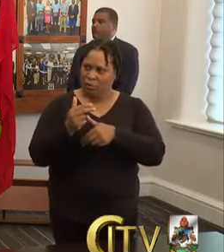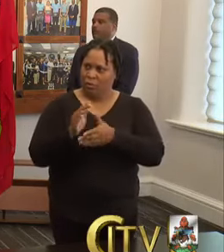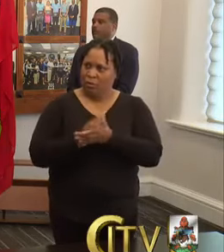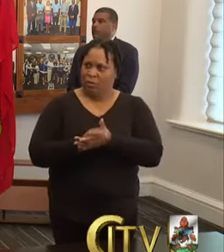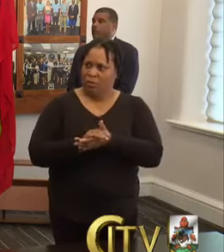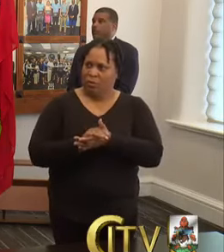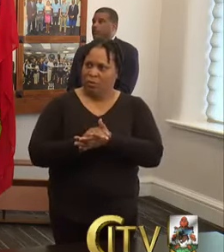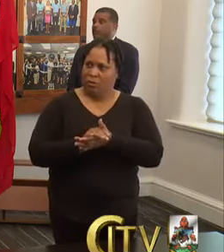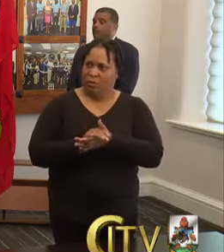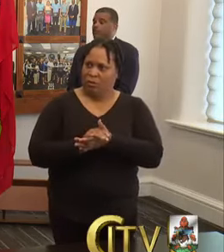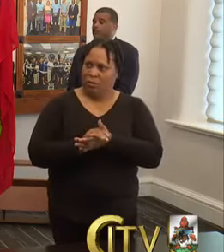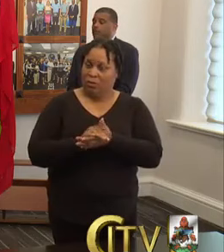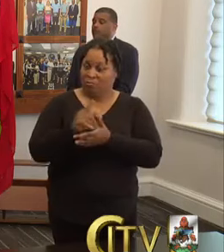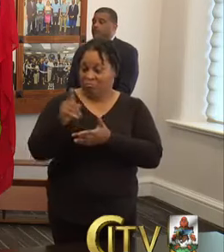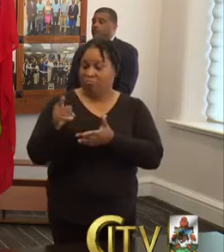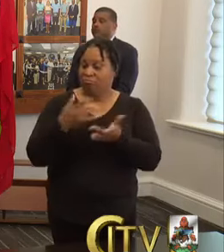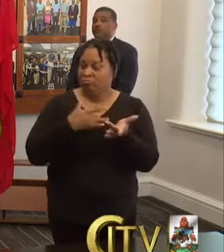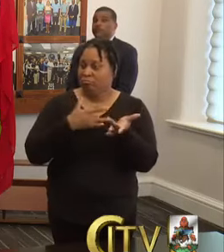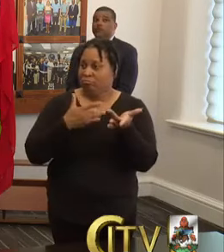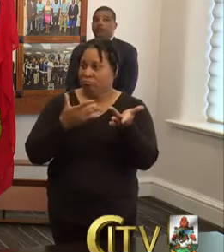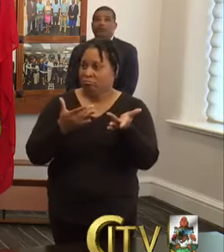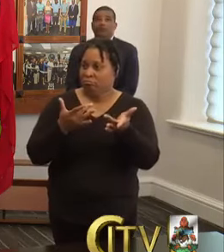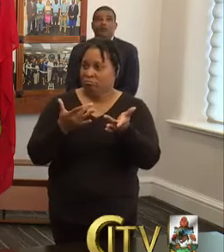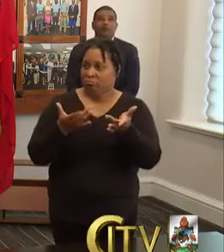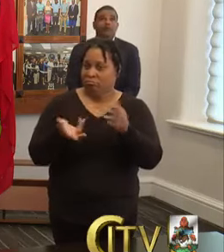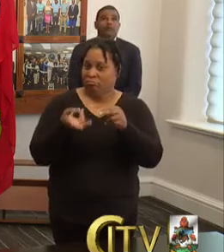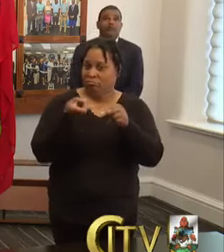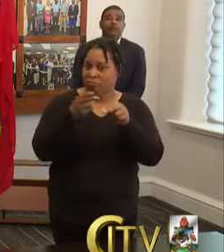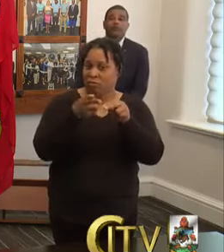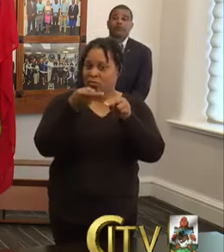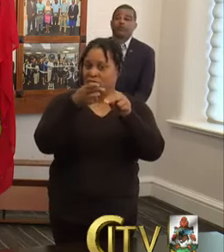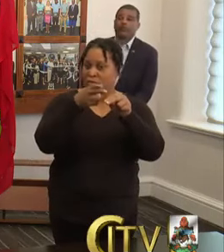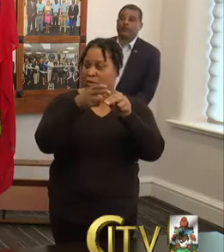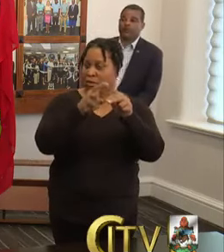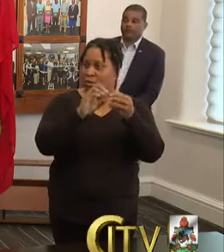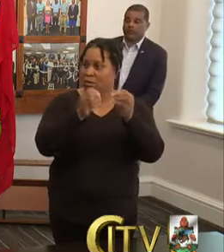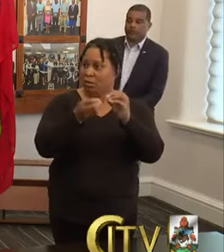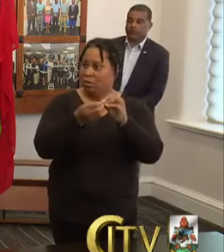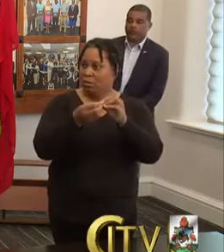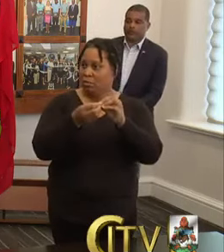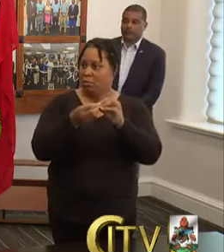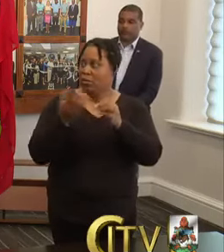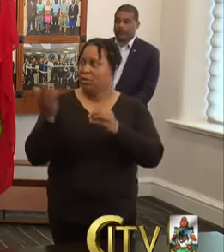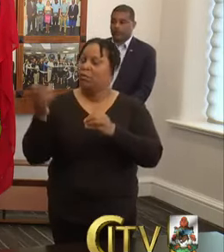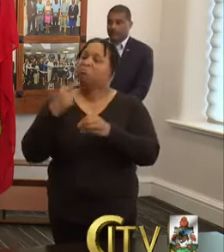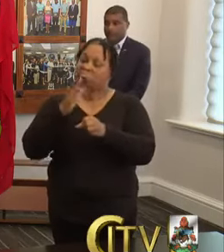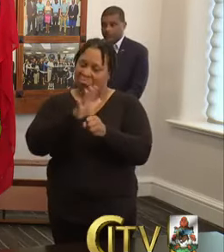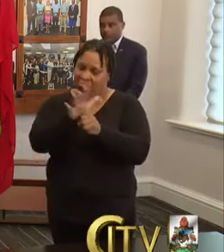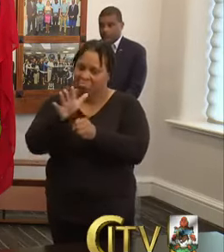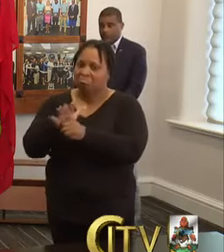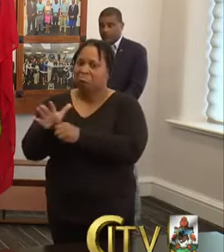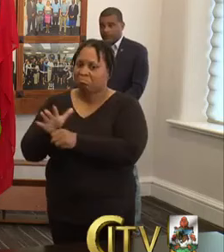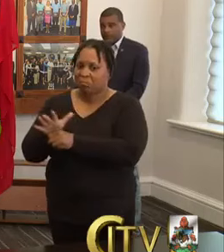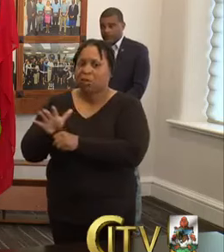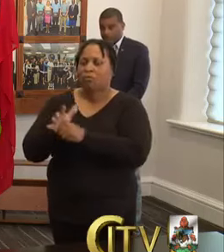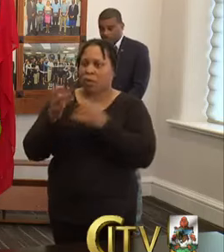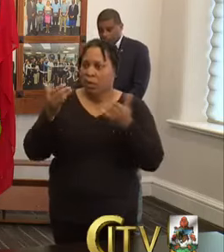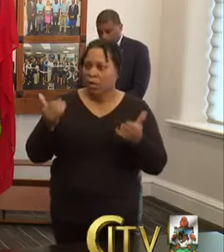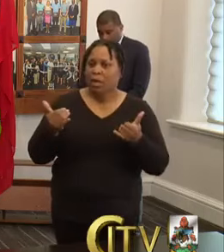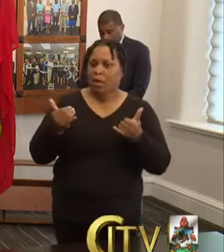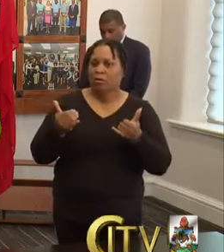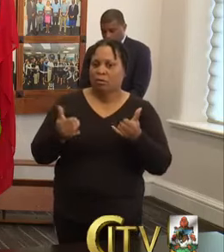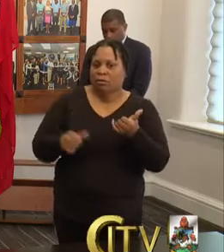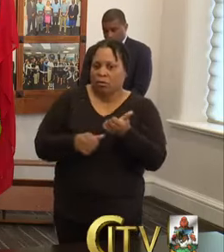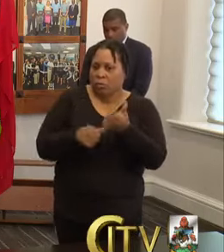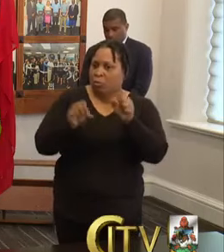And, um, do you intend on increasing those numbers if these numbers continue to have sufficient capacity to meet the needs which we have now?